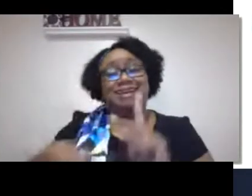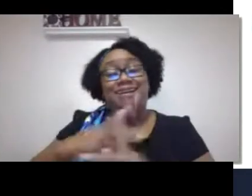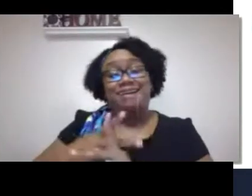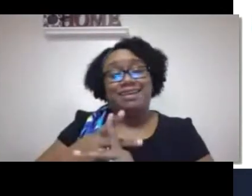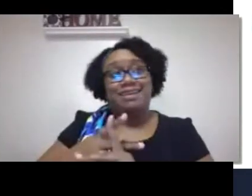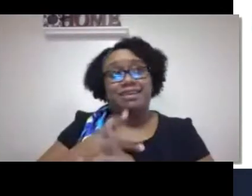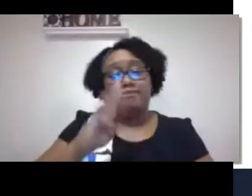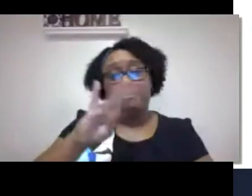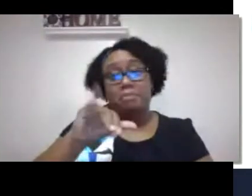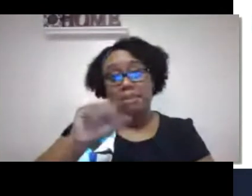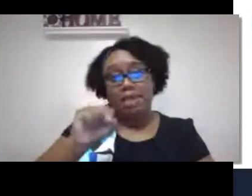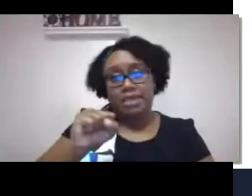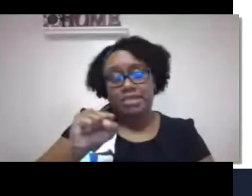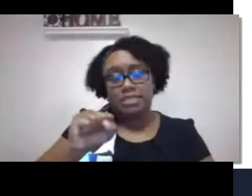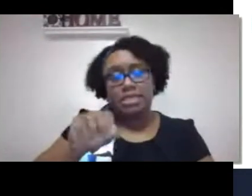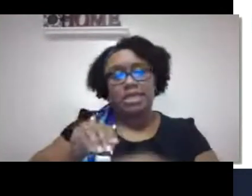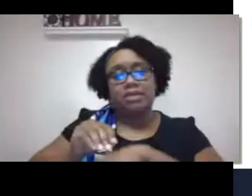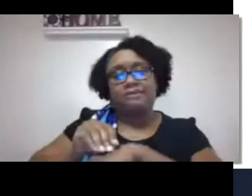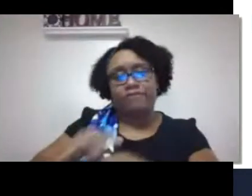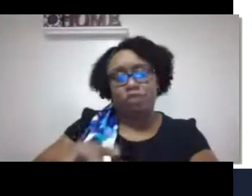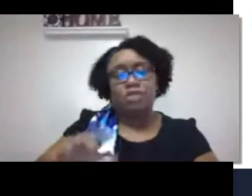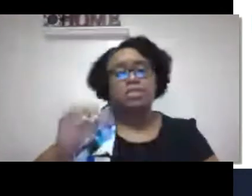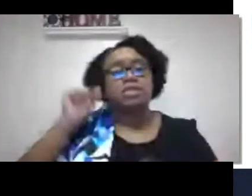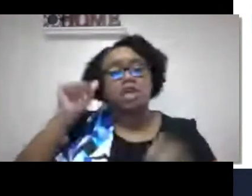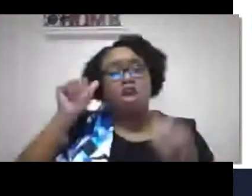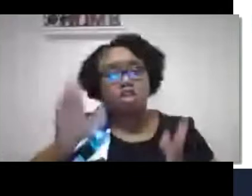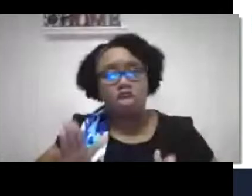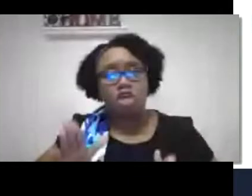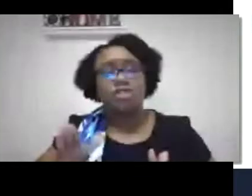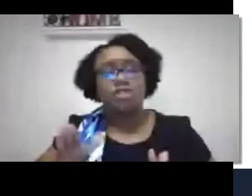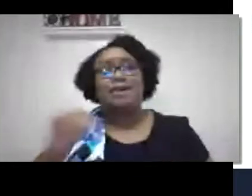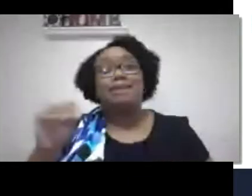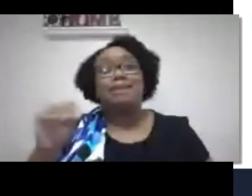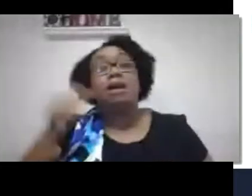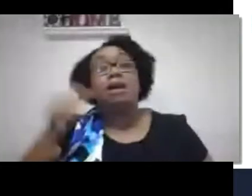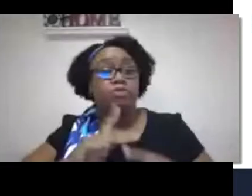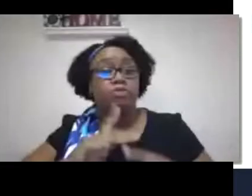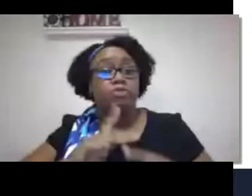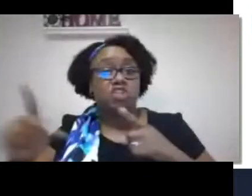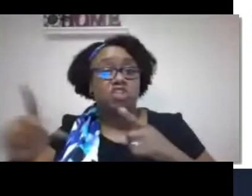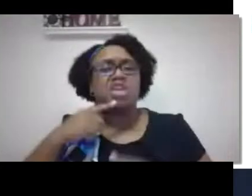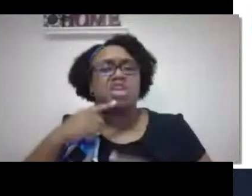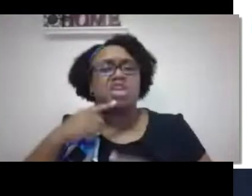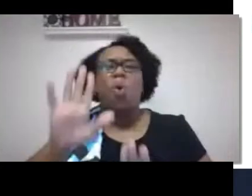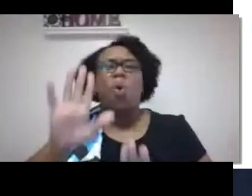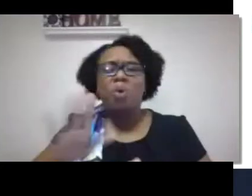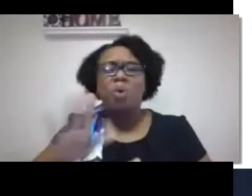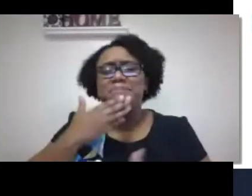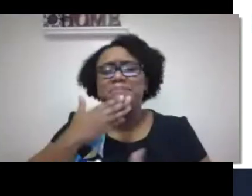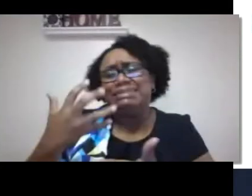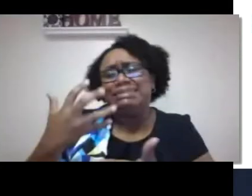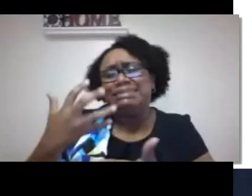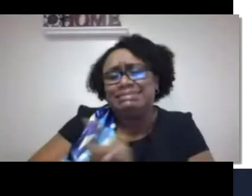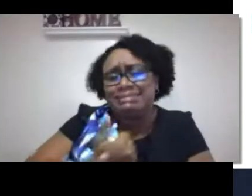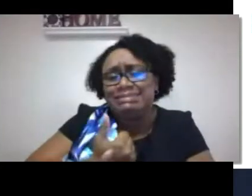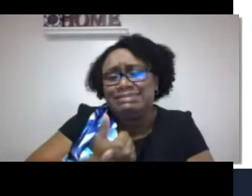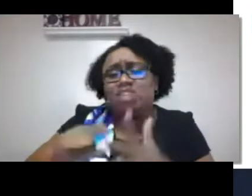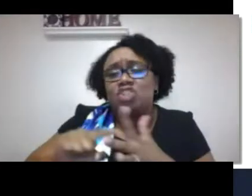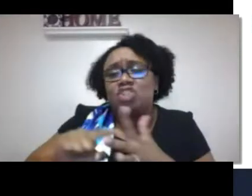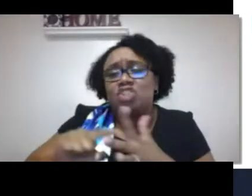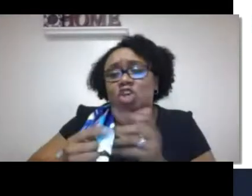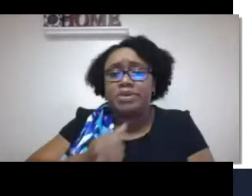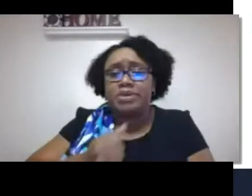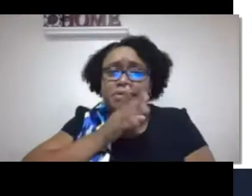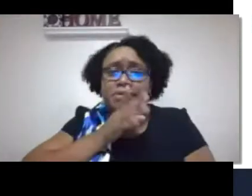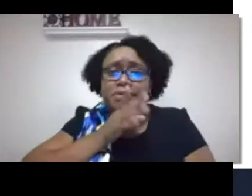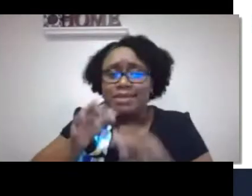So it's important for us to have the correct type of framing because our biases can